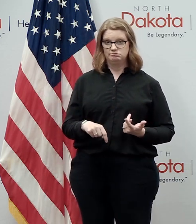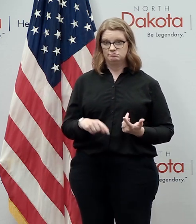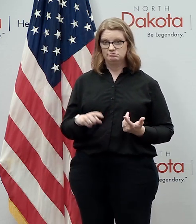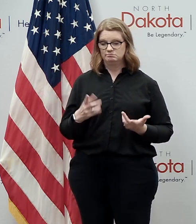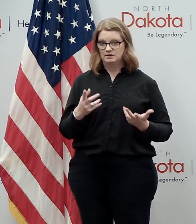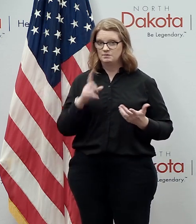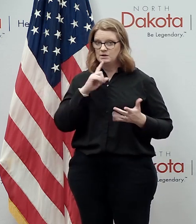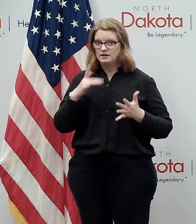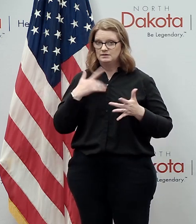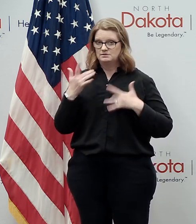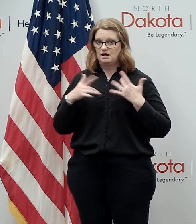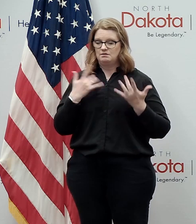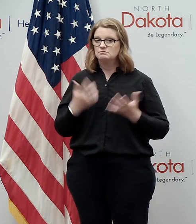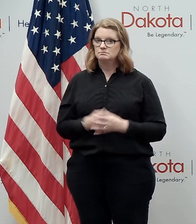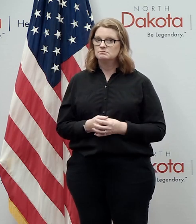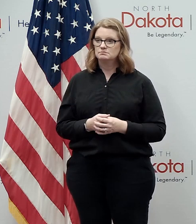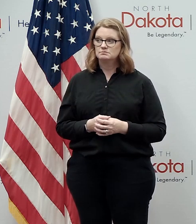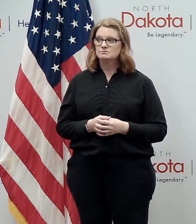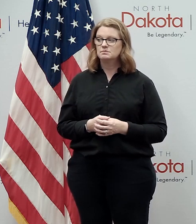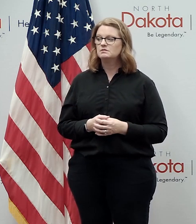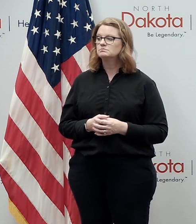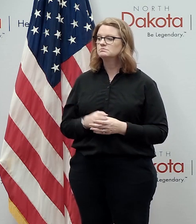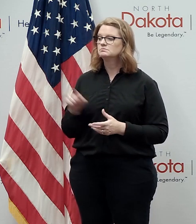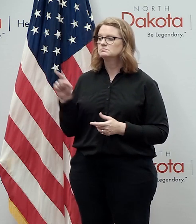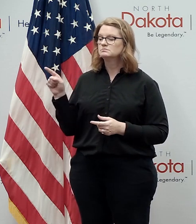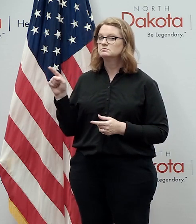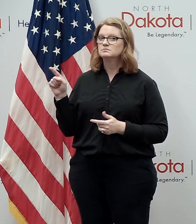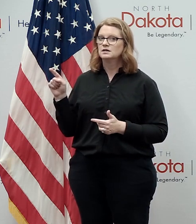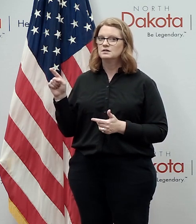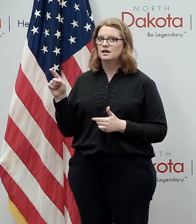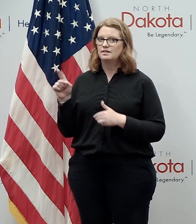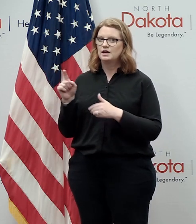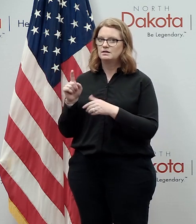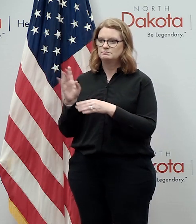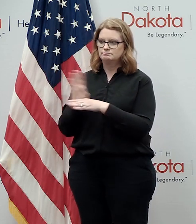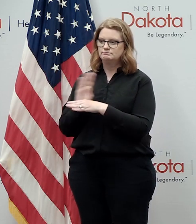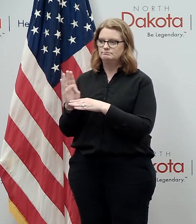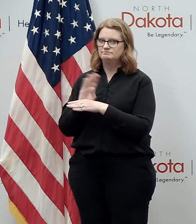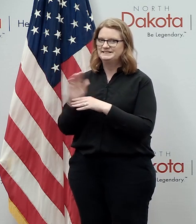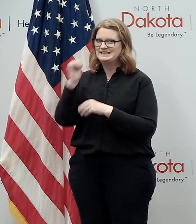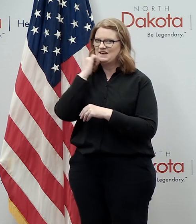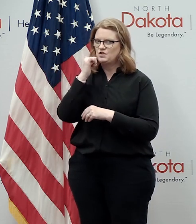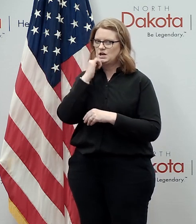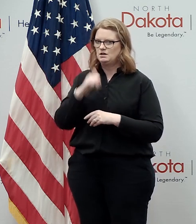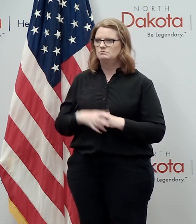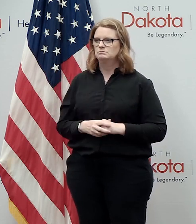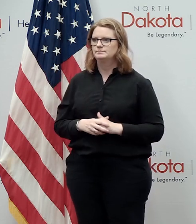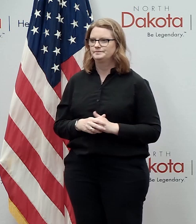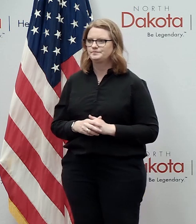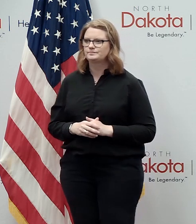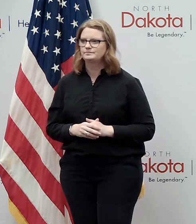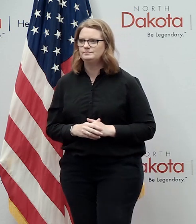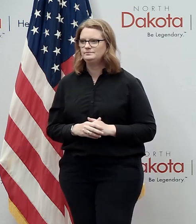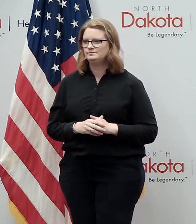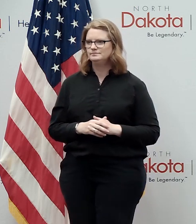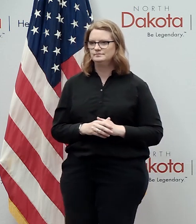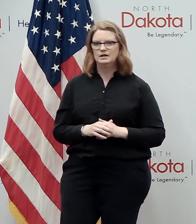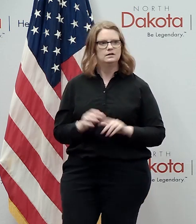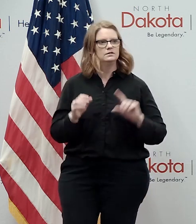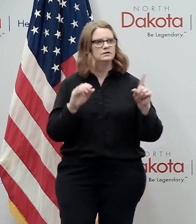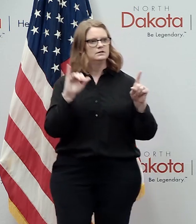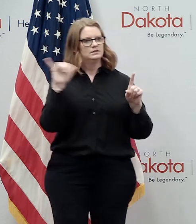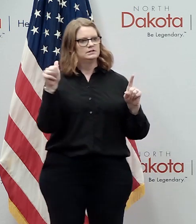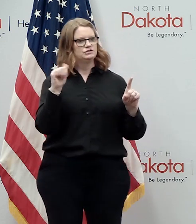rest assured they're uh they're behind uh most of the things that we're talking about here every day okay batting order was